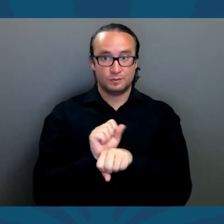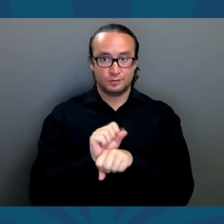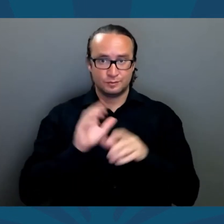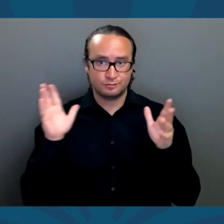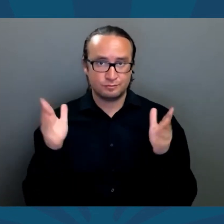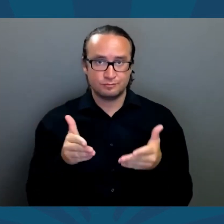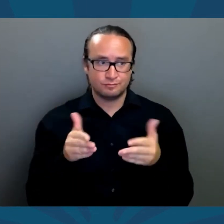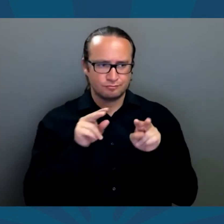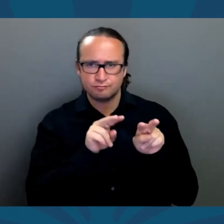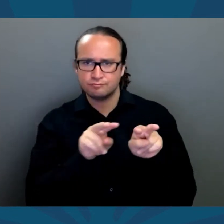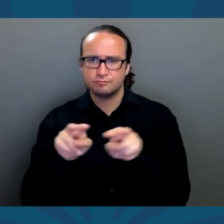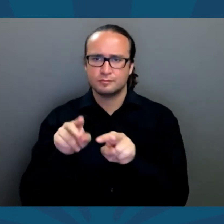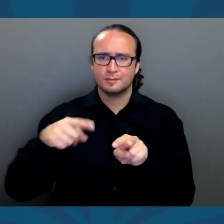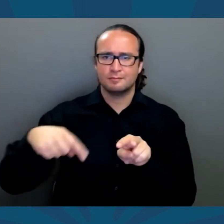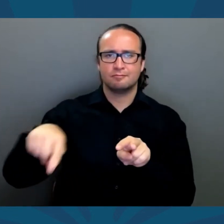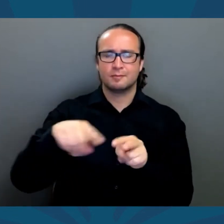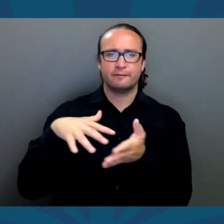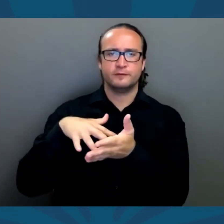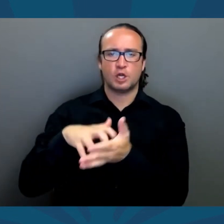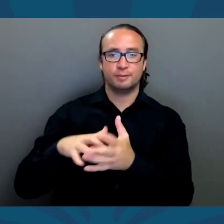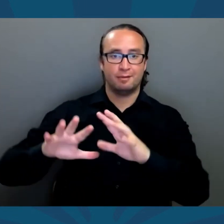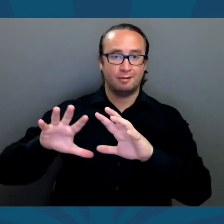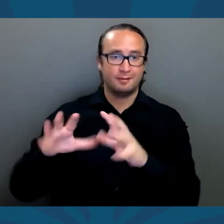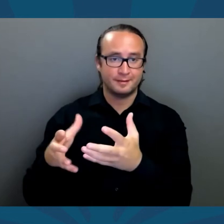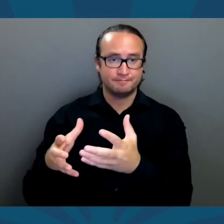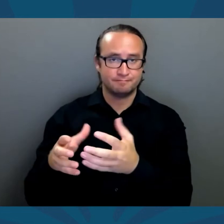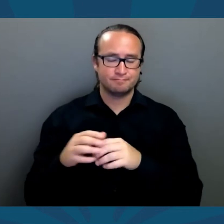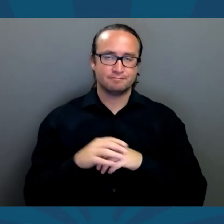I have made it my job to look out for the vulnerable.